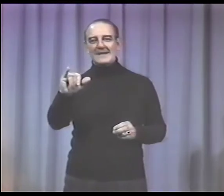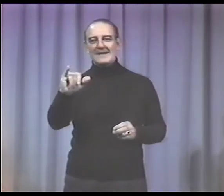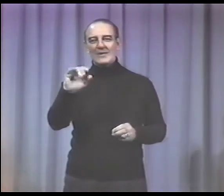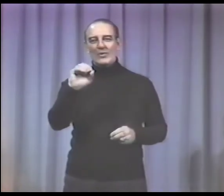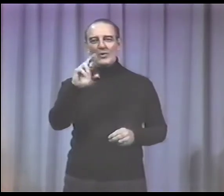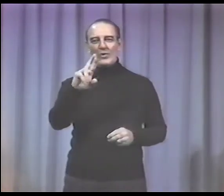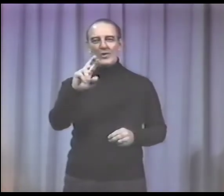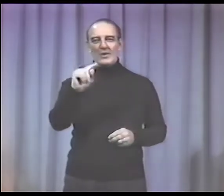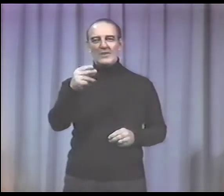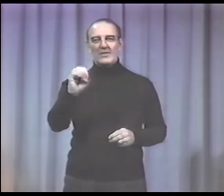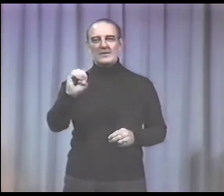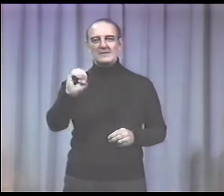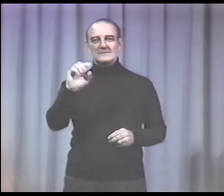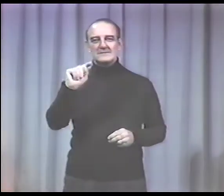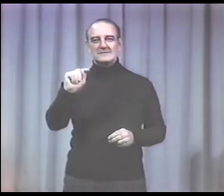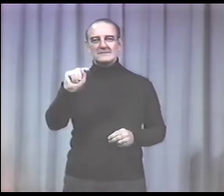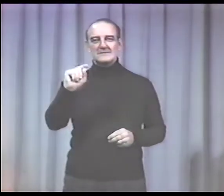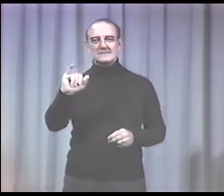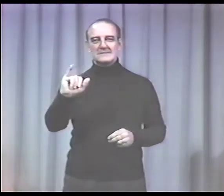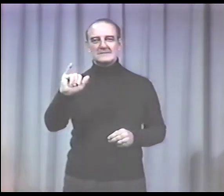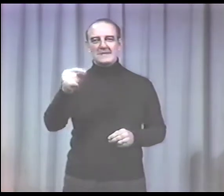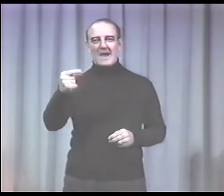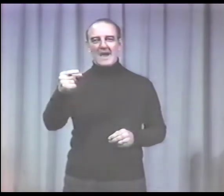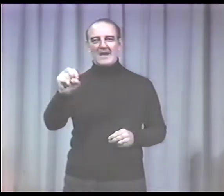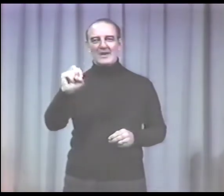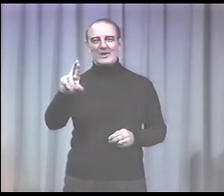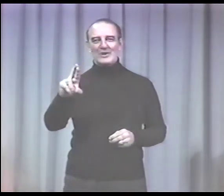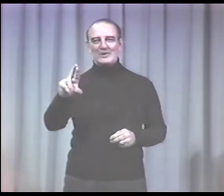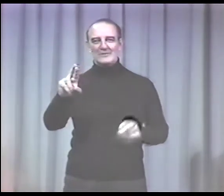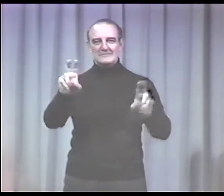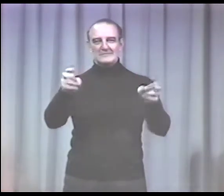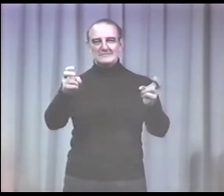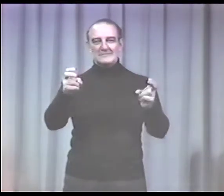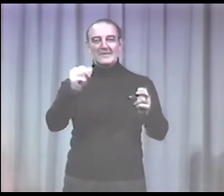The lady or the tiger.